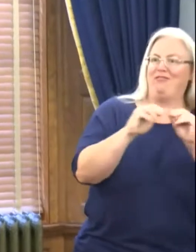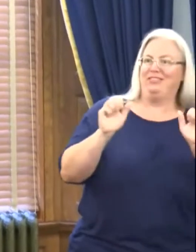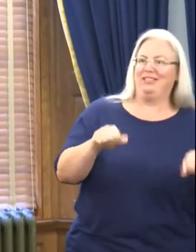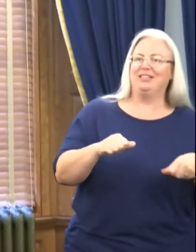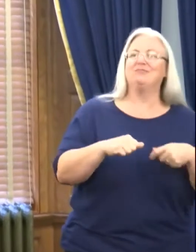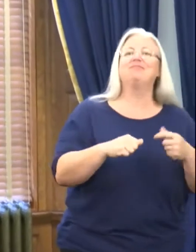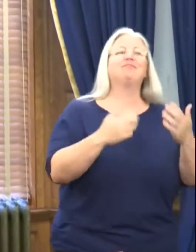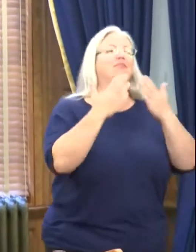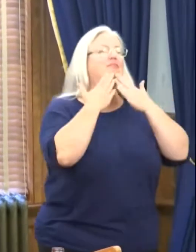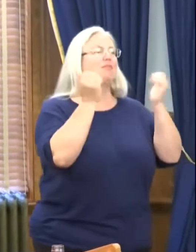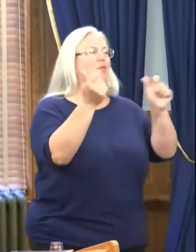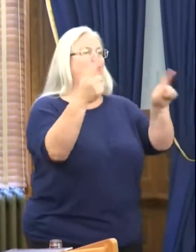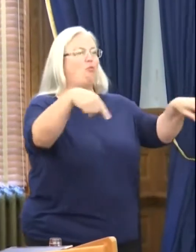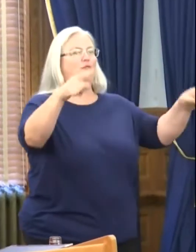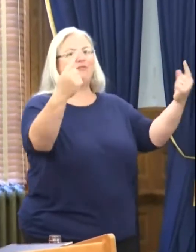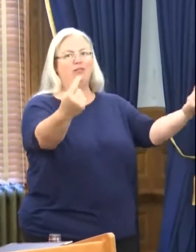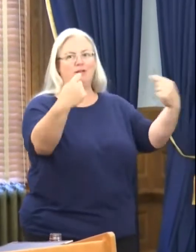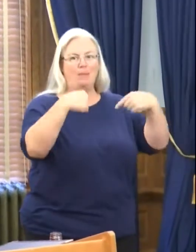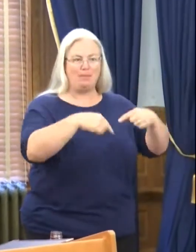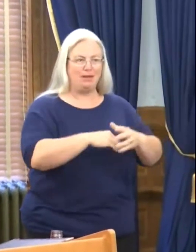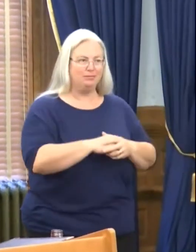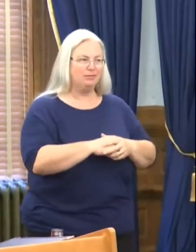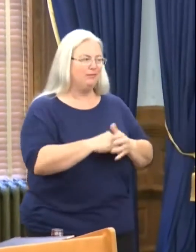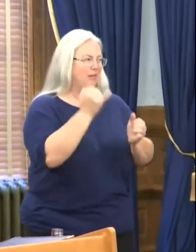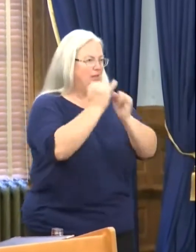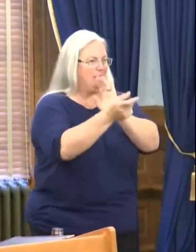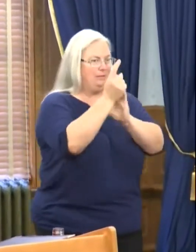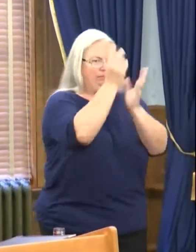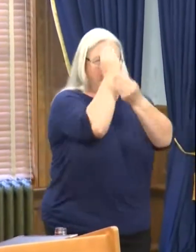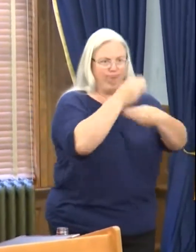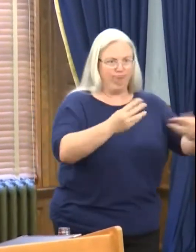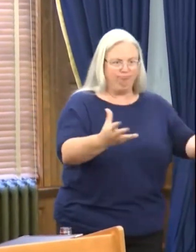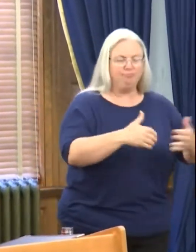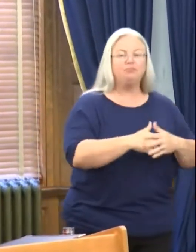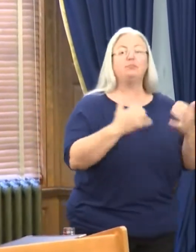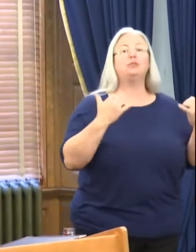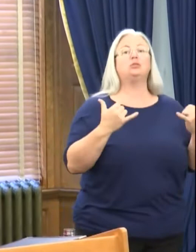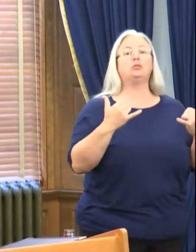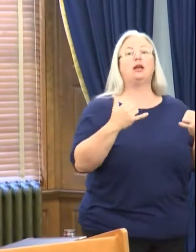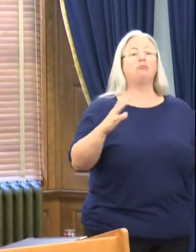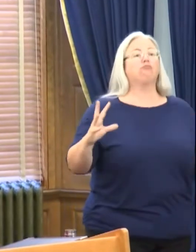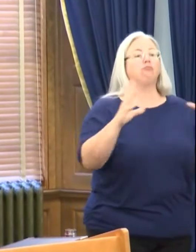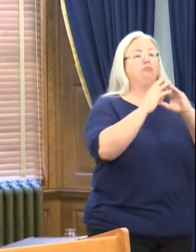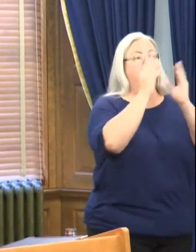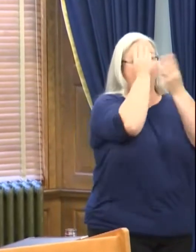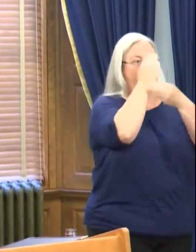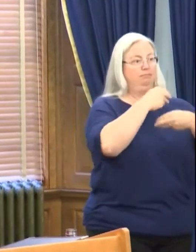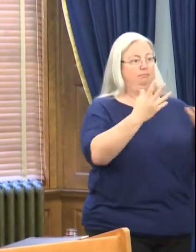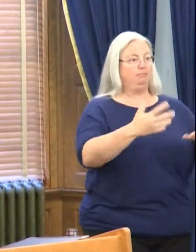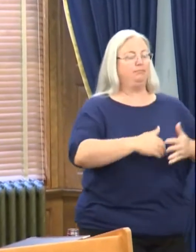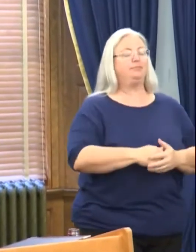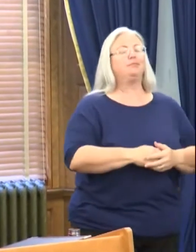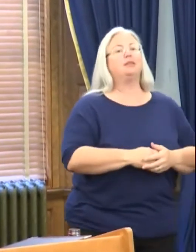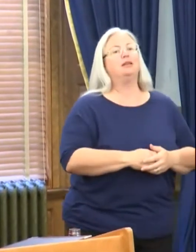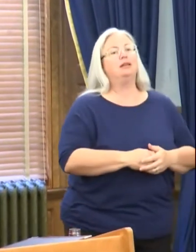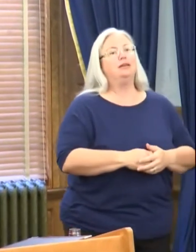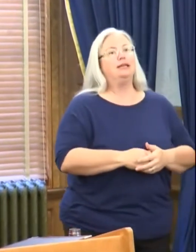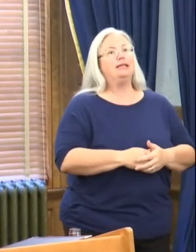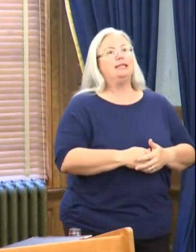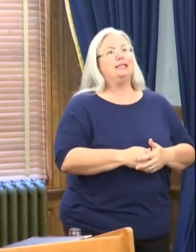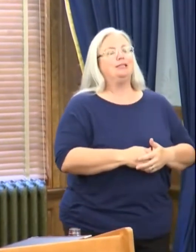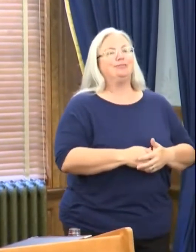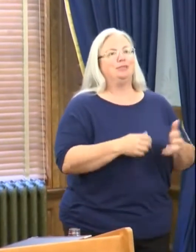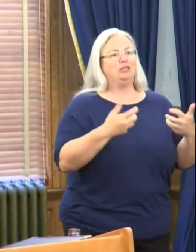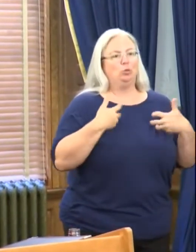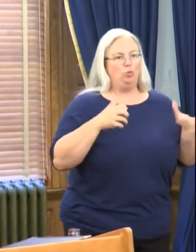Thank you all for coming, particularly on pretty short notice. Today's press conference was not something that we wanted